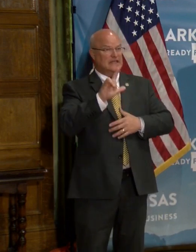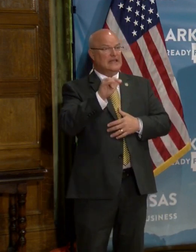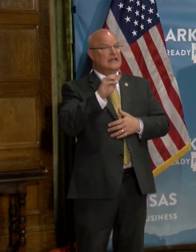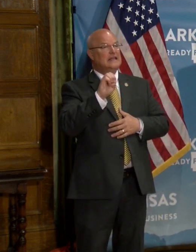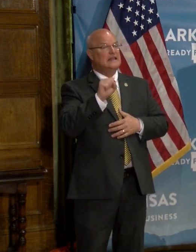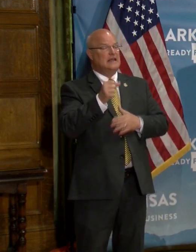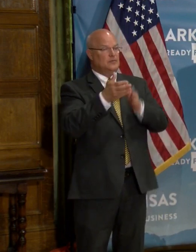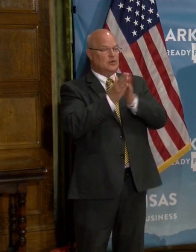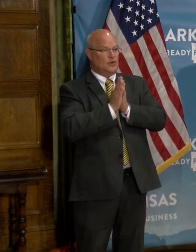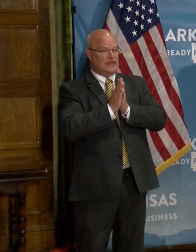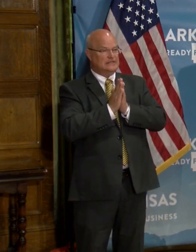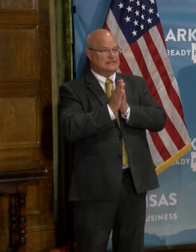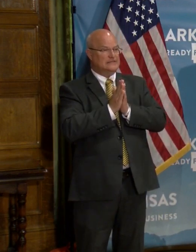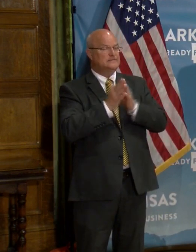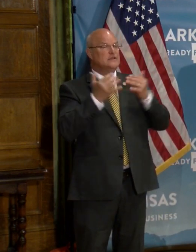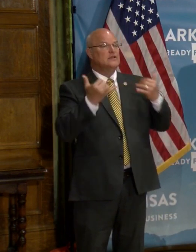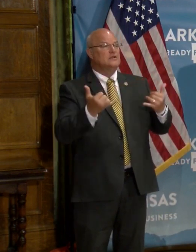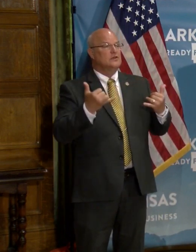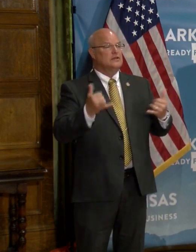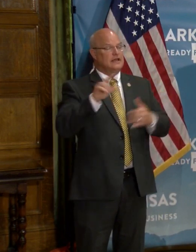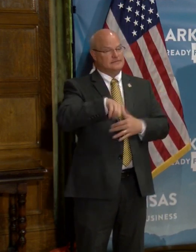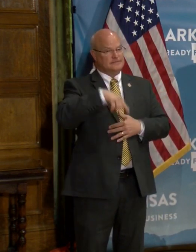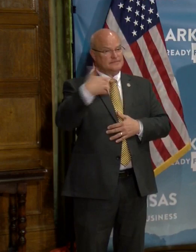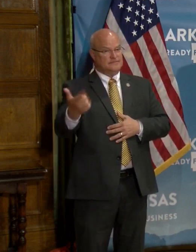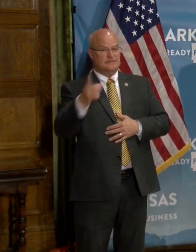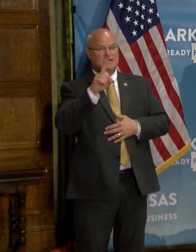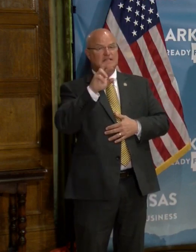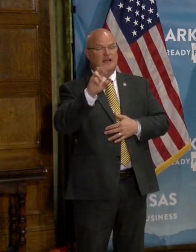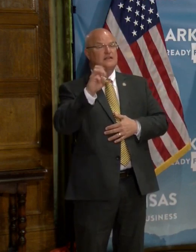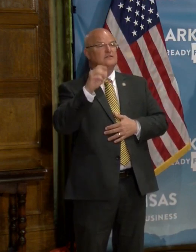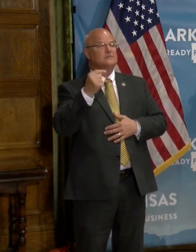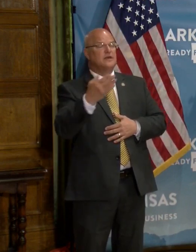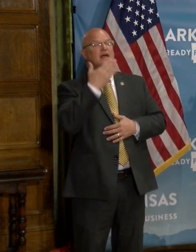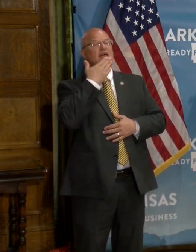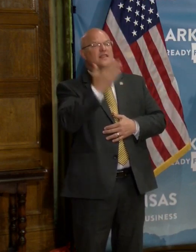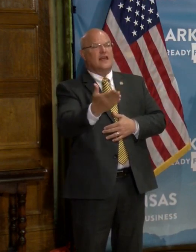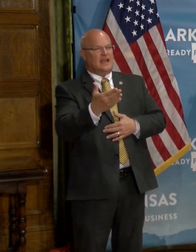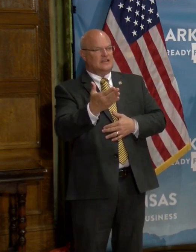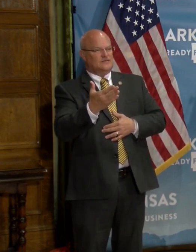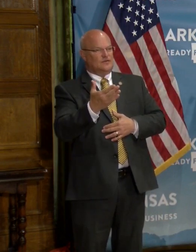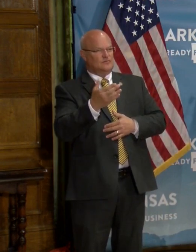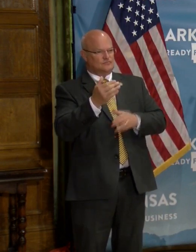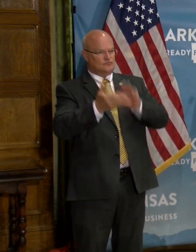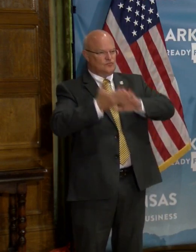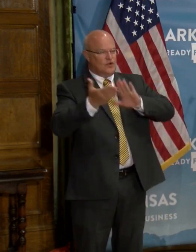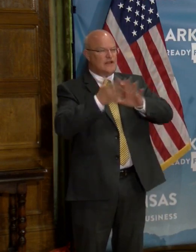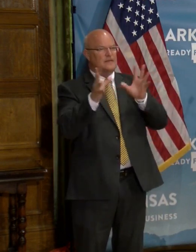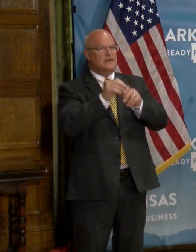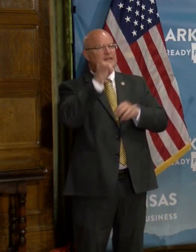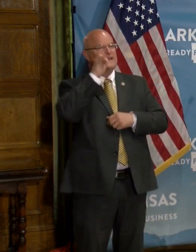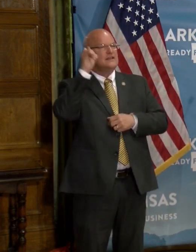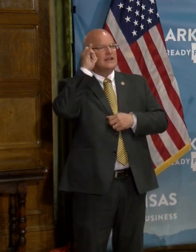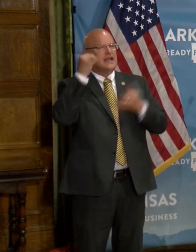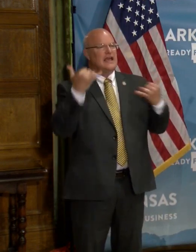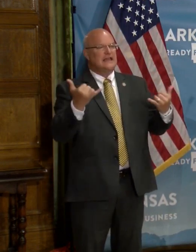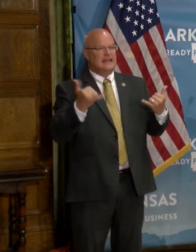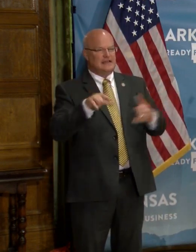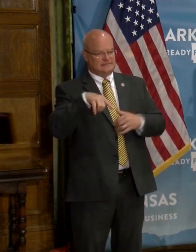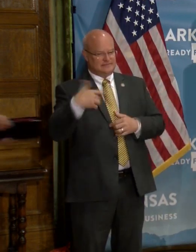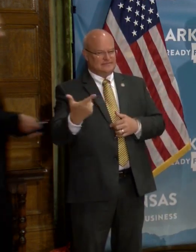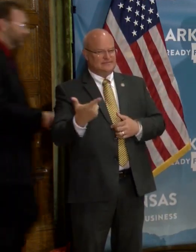claim, uh, request. With that, Dr. Smith, thanks for carrying the ball yesterday. And I'll turn the microphone over to you.